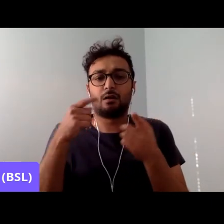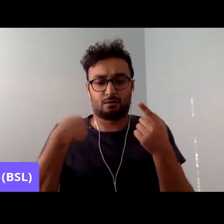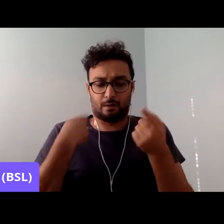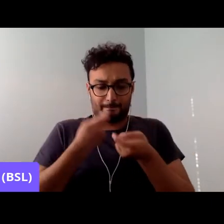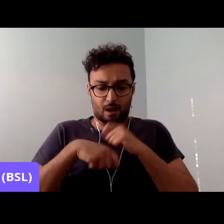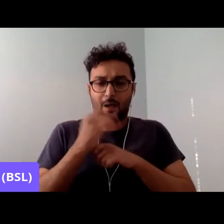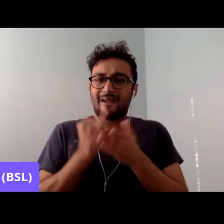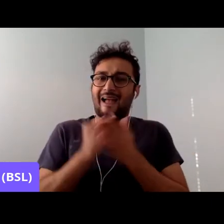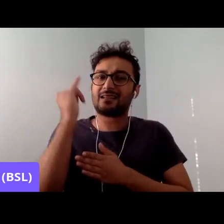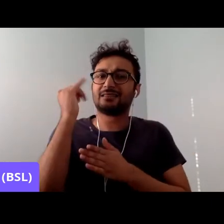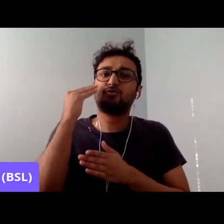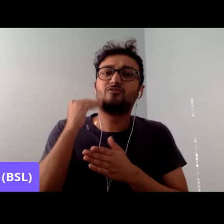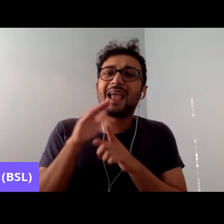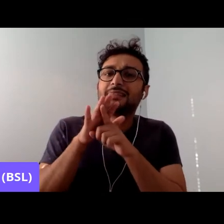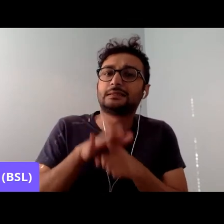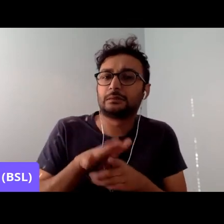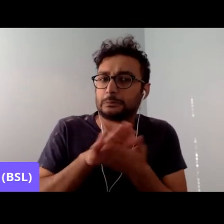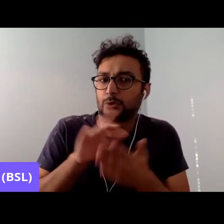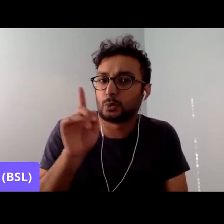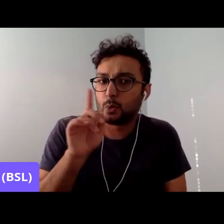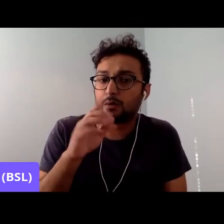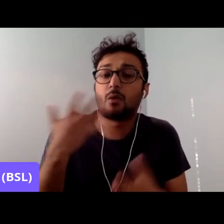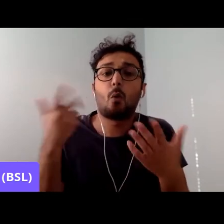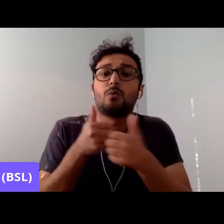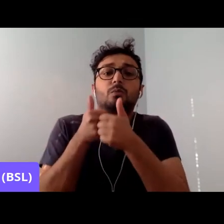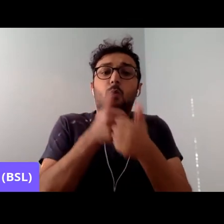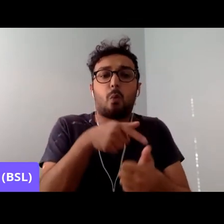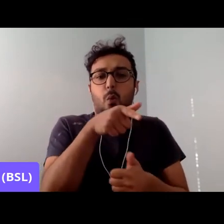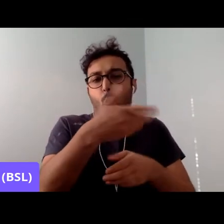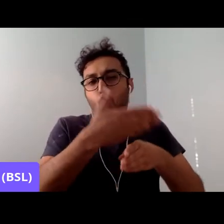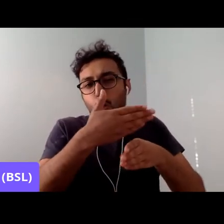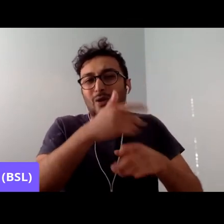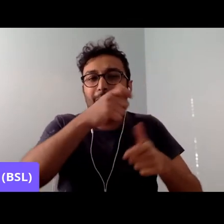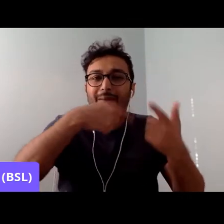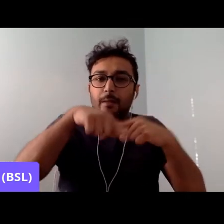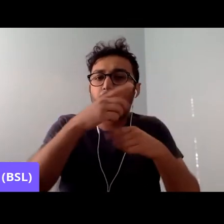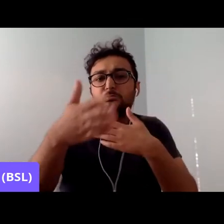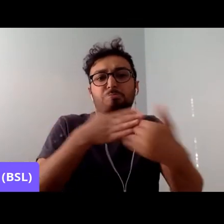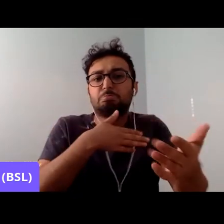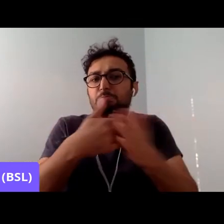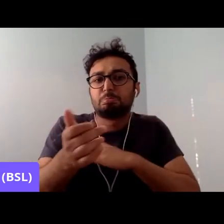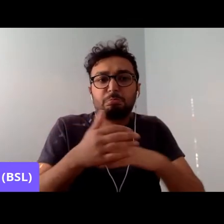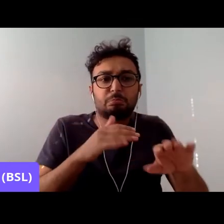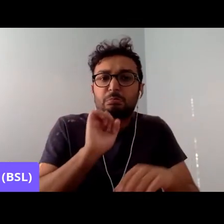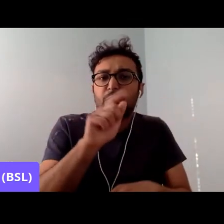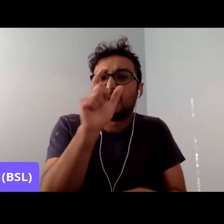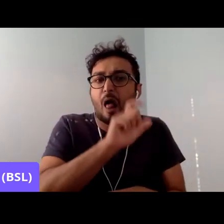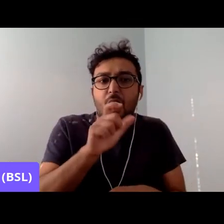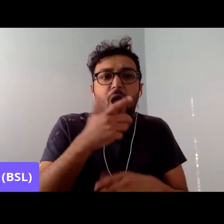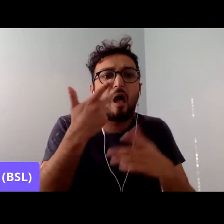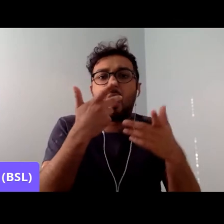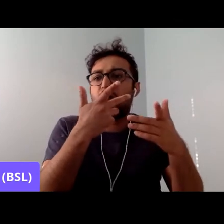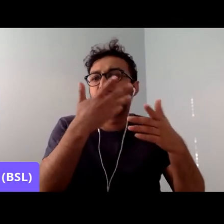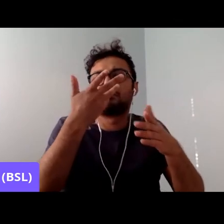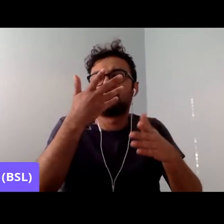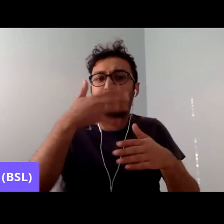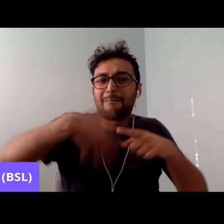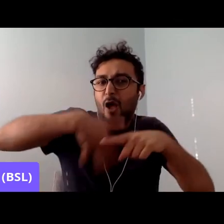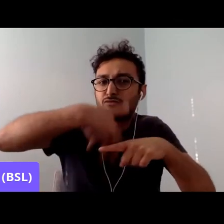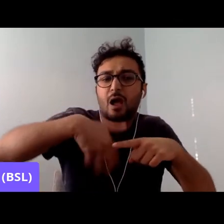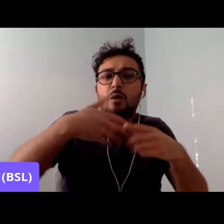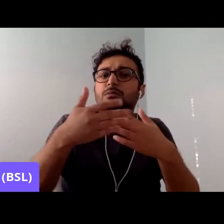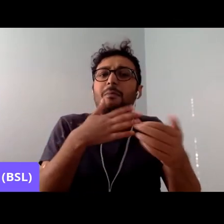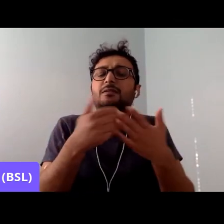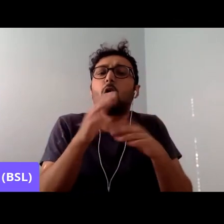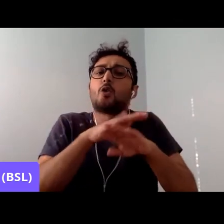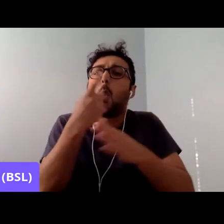fellow workers, whatever their colour and creed, isn't just about being nice to people. The working class